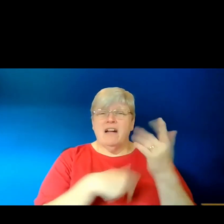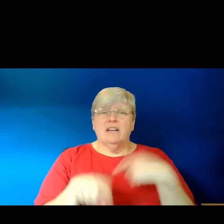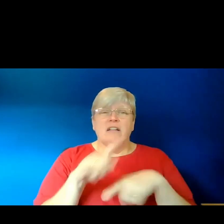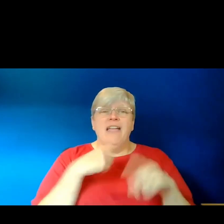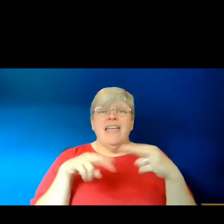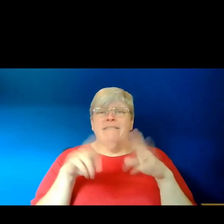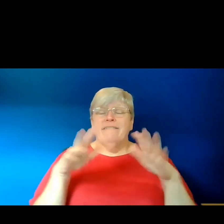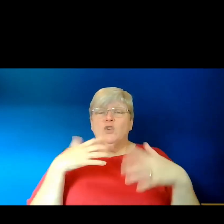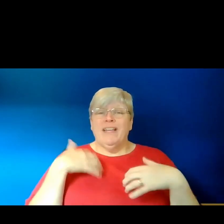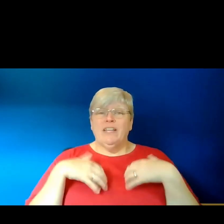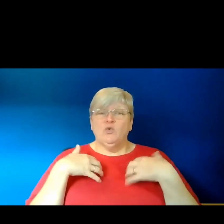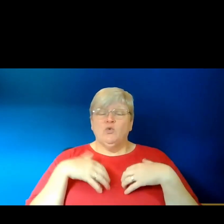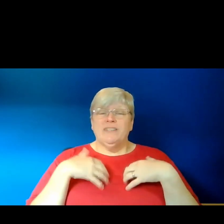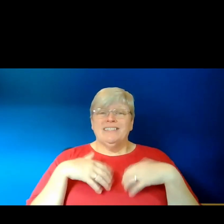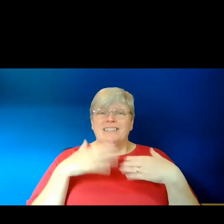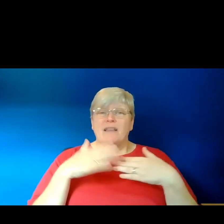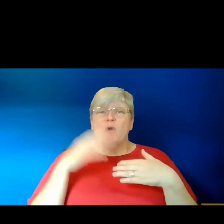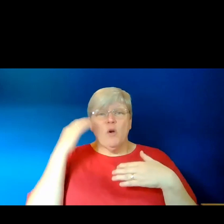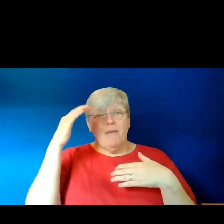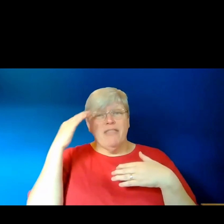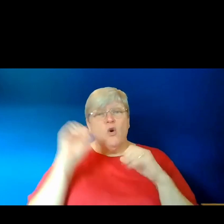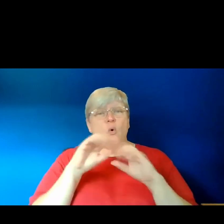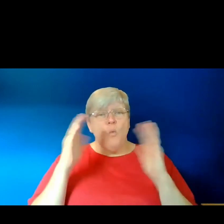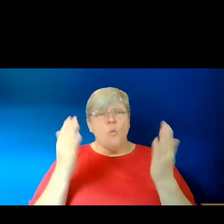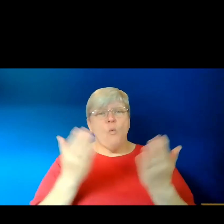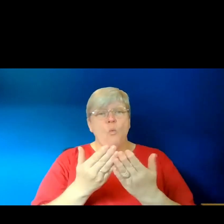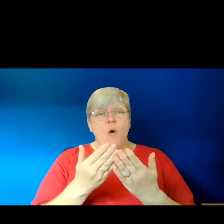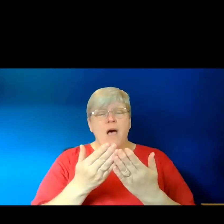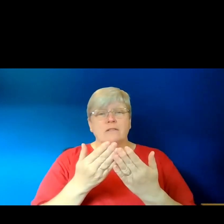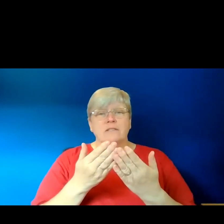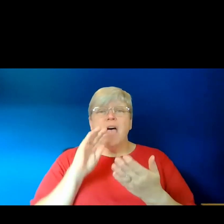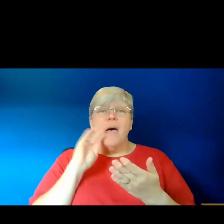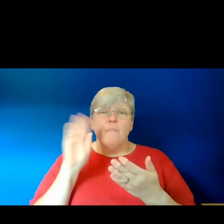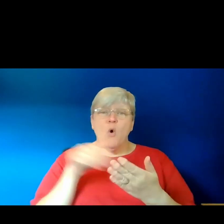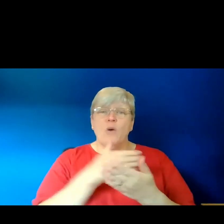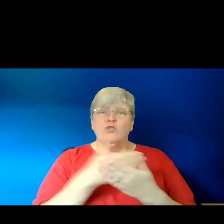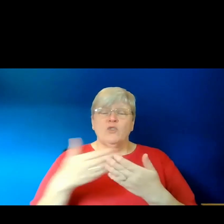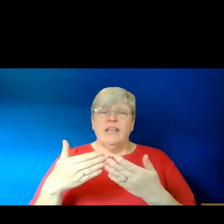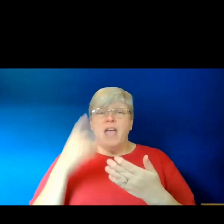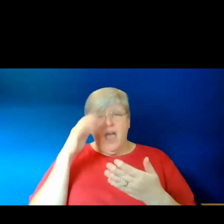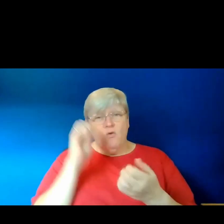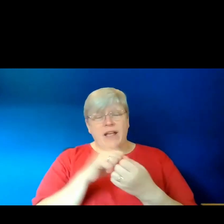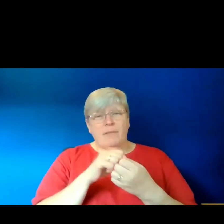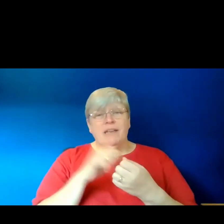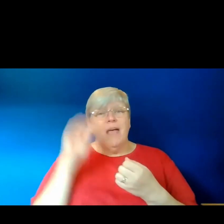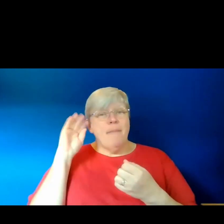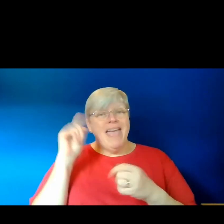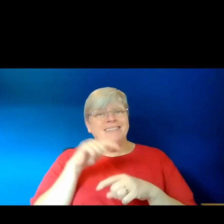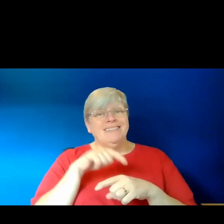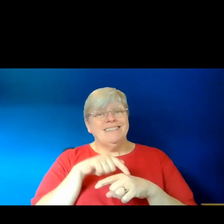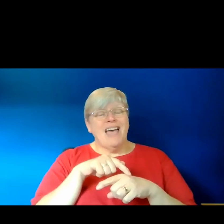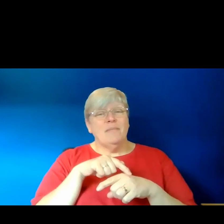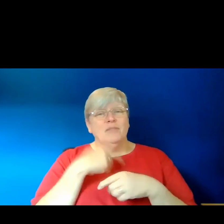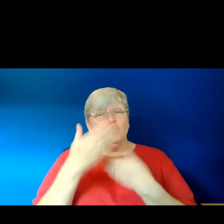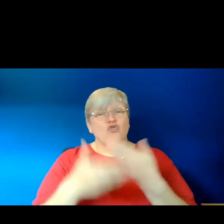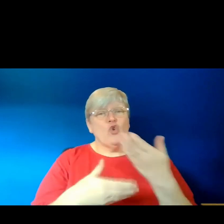interested in pursuing mythical worlds and poetry, I'd really recommend the Bedtime Stories for the End of the